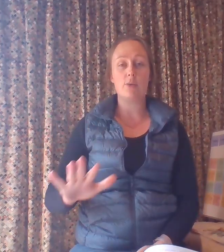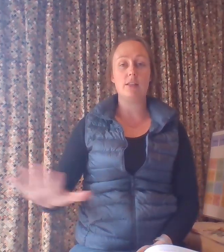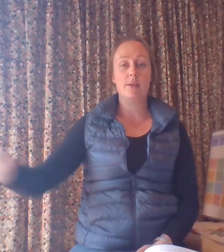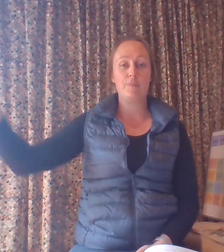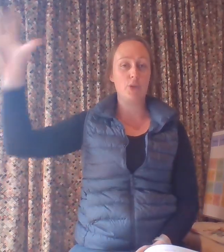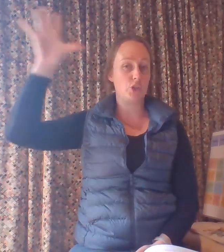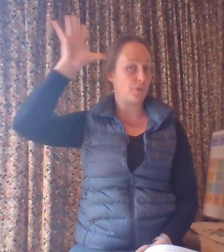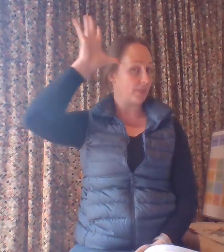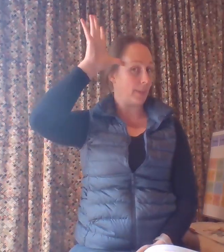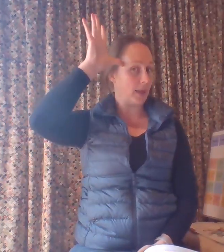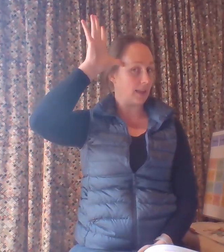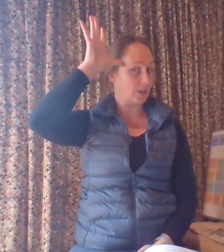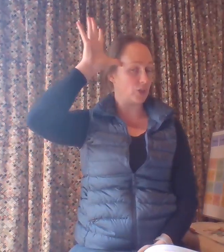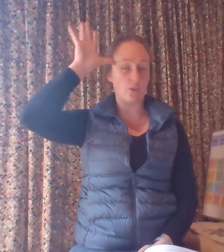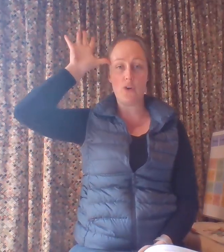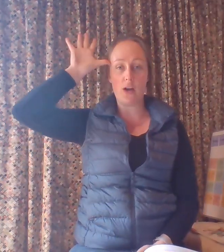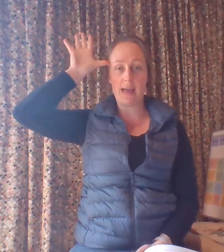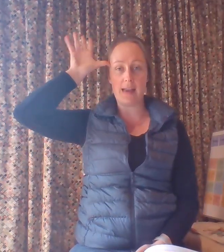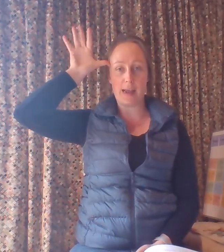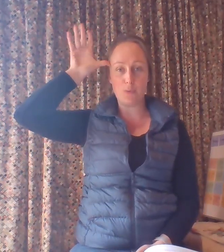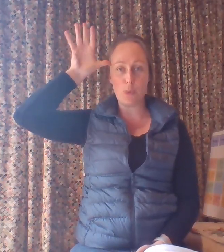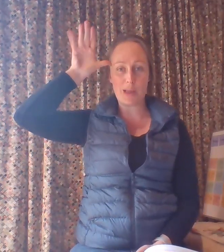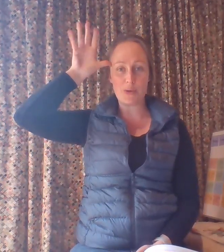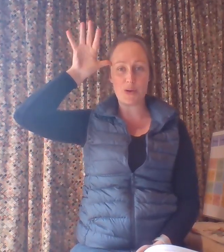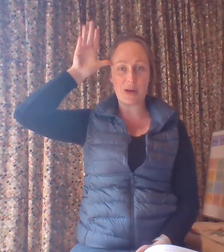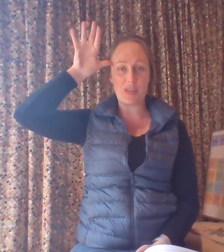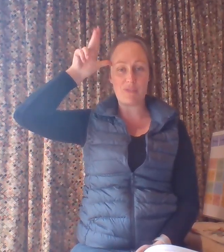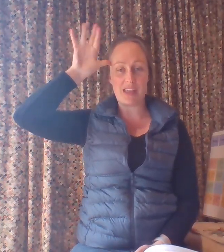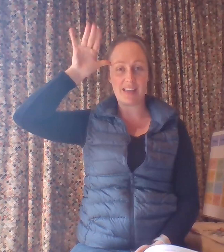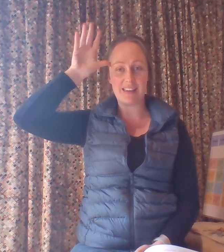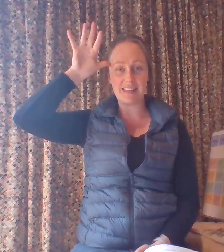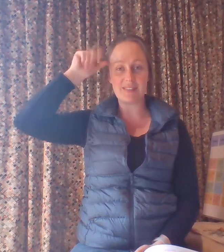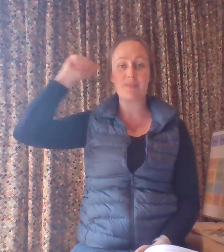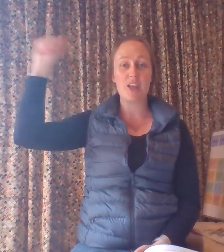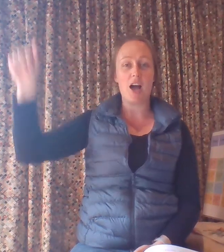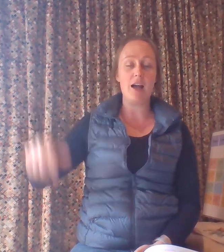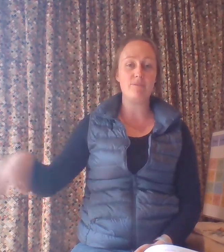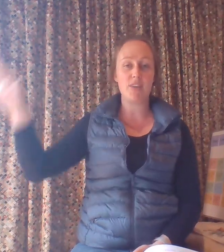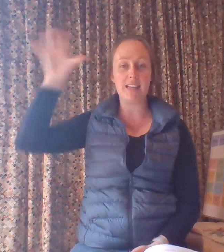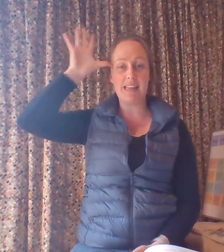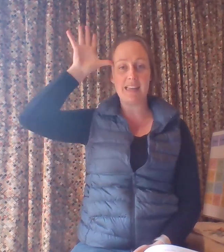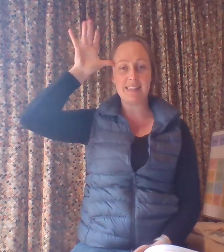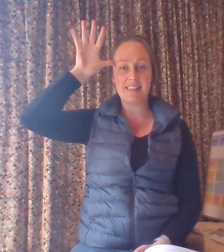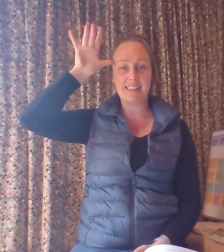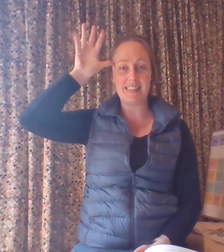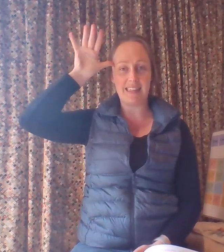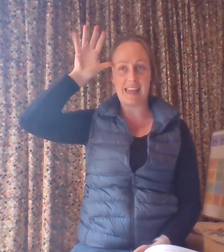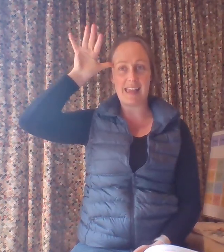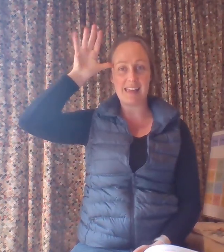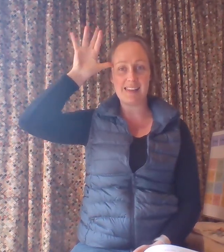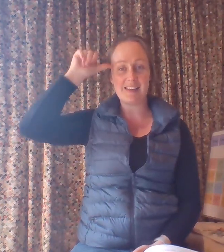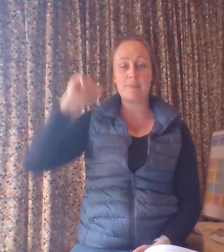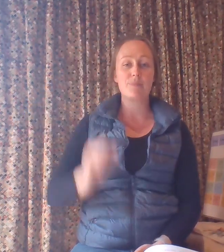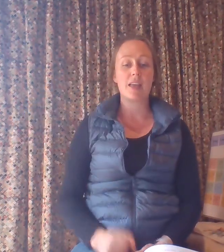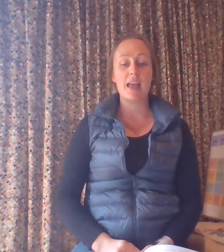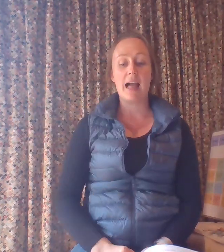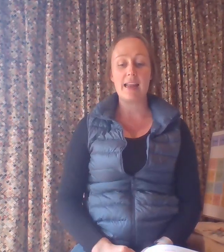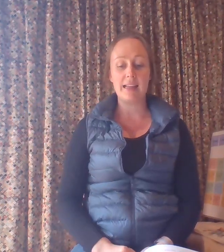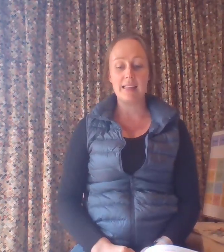with. Put your thumb against your forehead and wiggle your other fingers. Because I'm feeling silly. And our